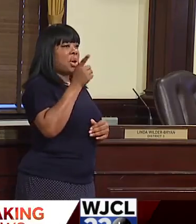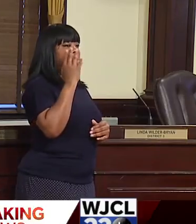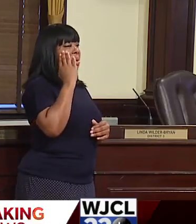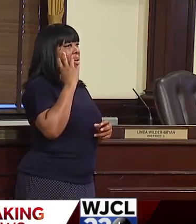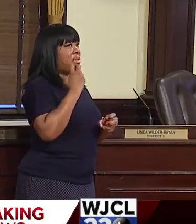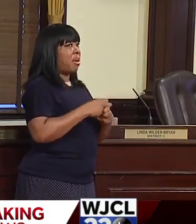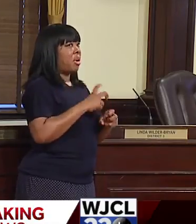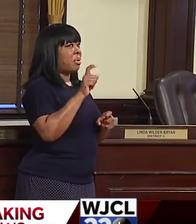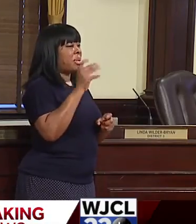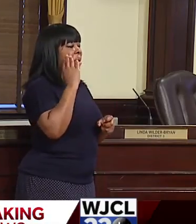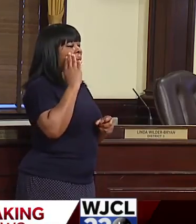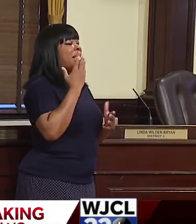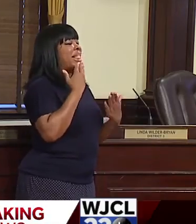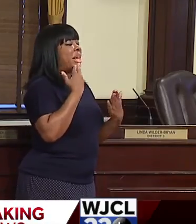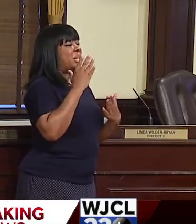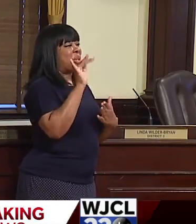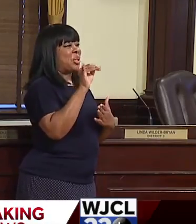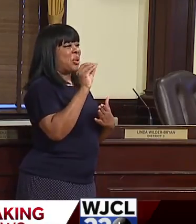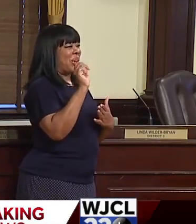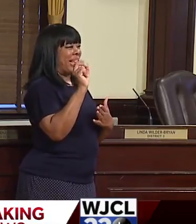hard question. So thank you, Joanne.